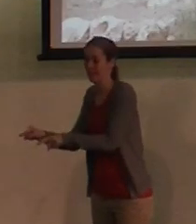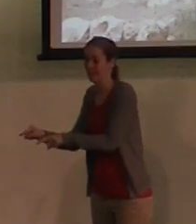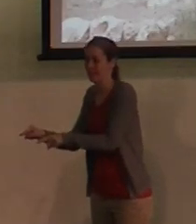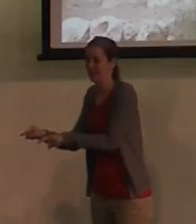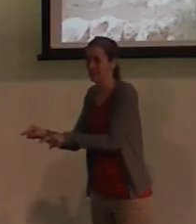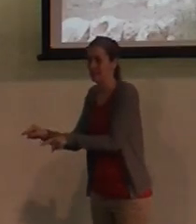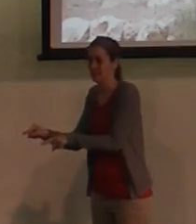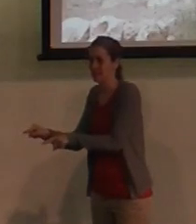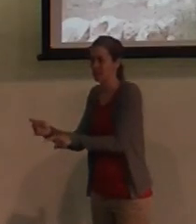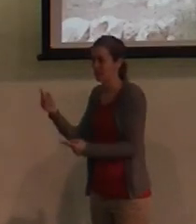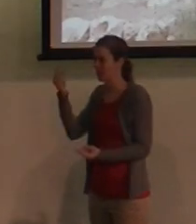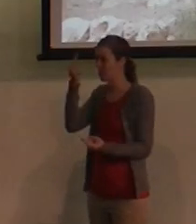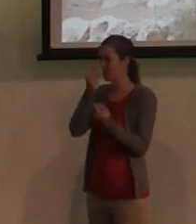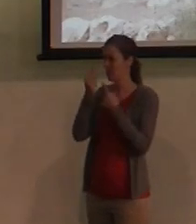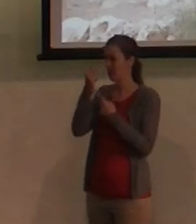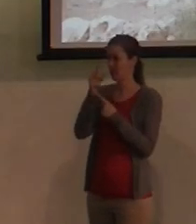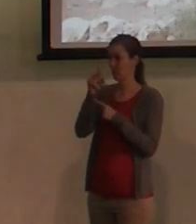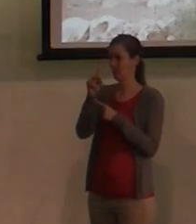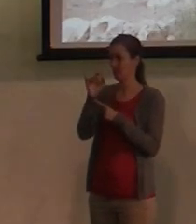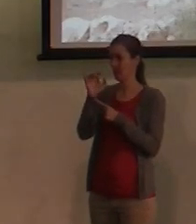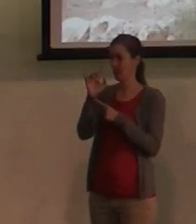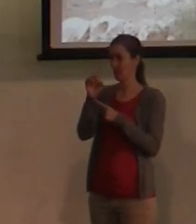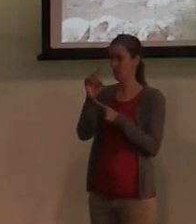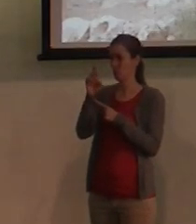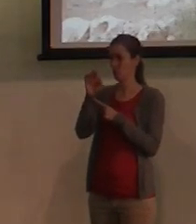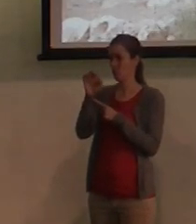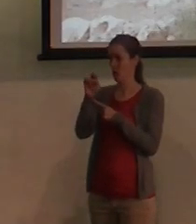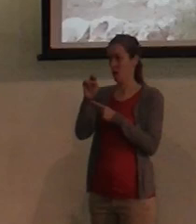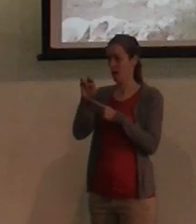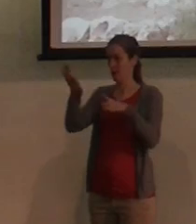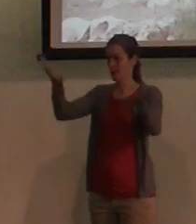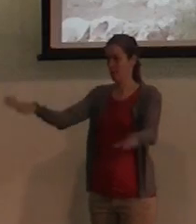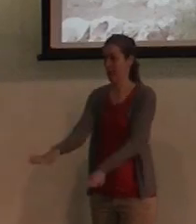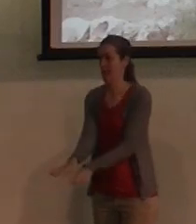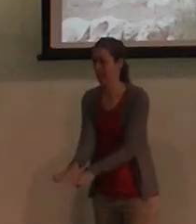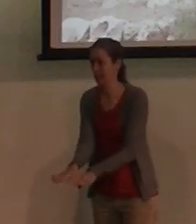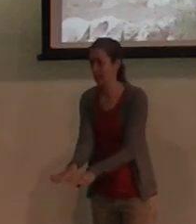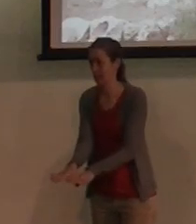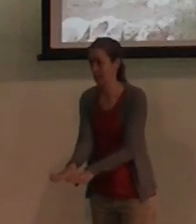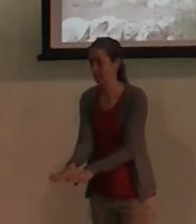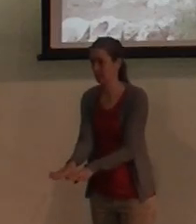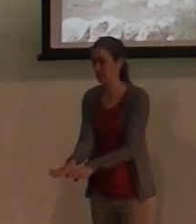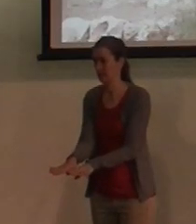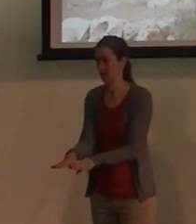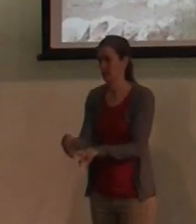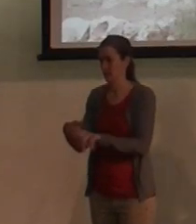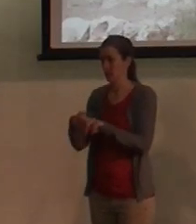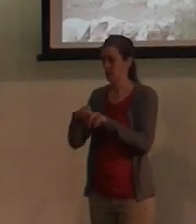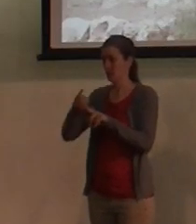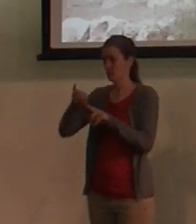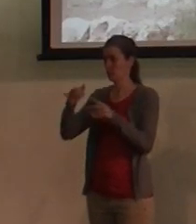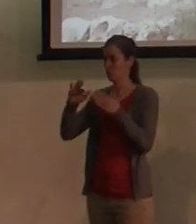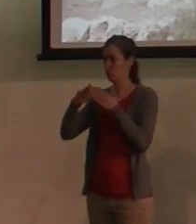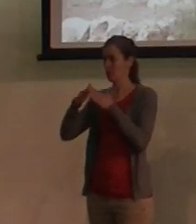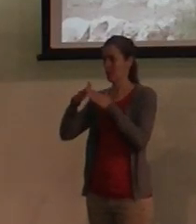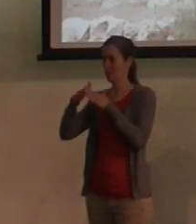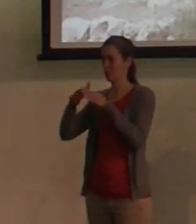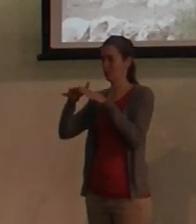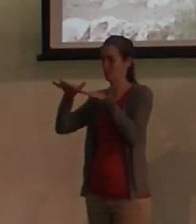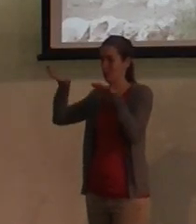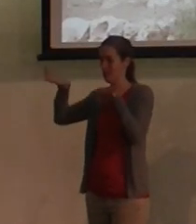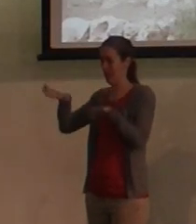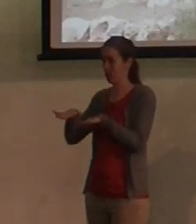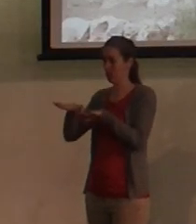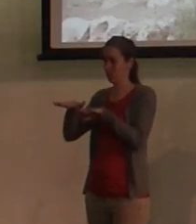then you think about the Kidron Valley and the Kidron Valley goes all the way from Jerusalem, all the way down to the Dead Sea.